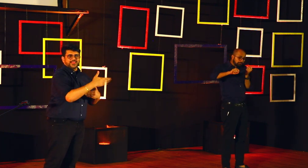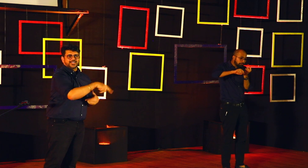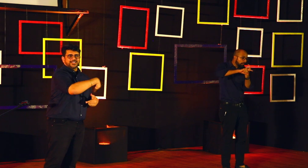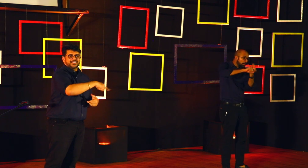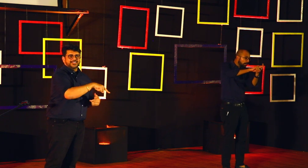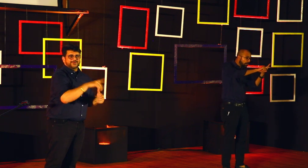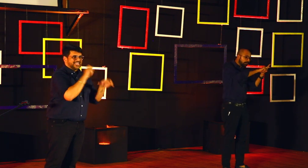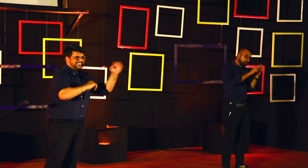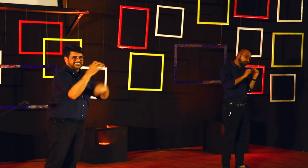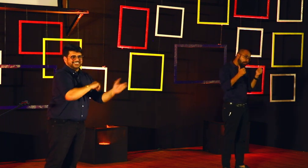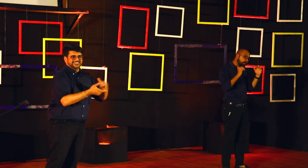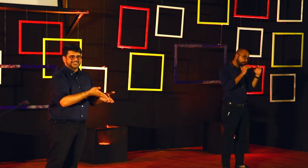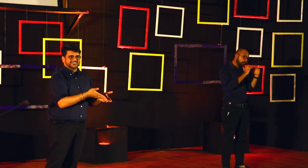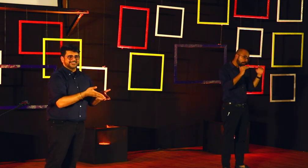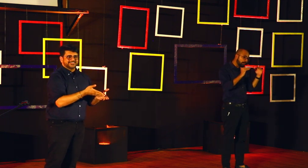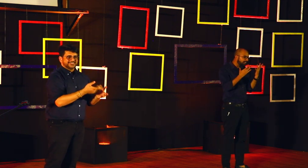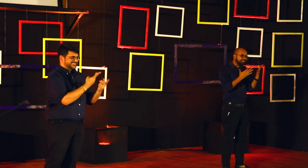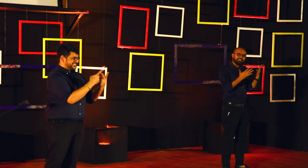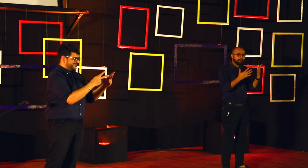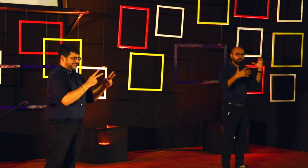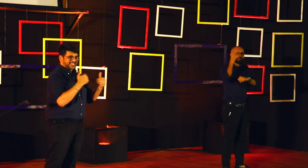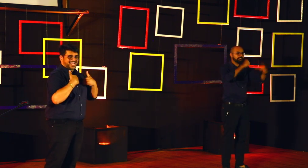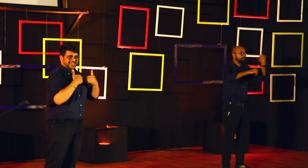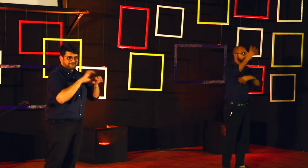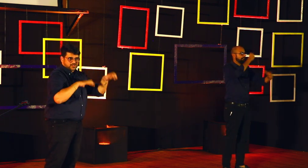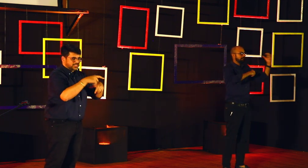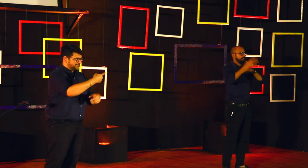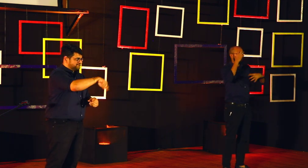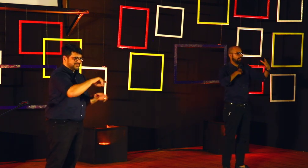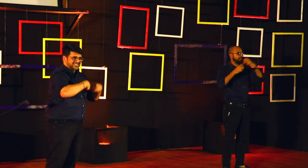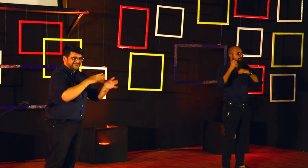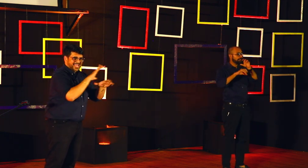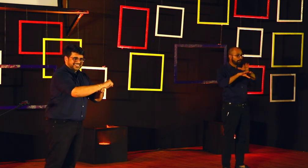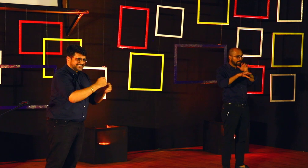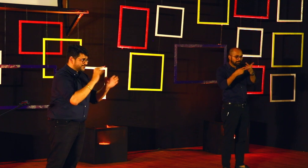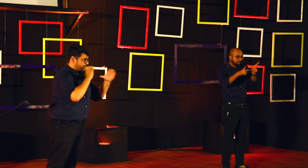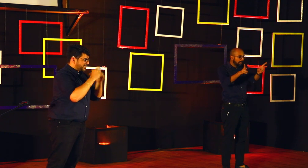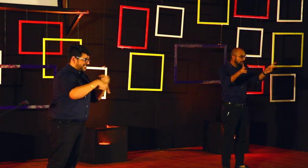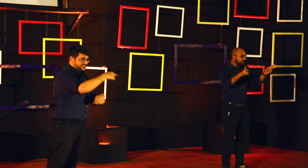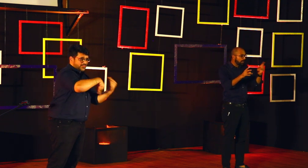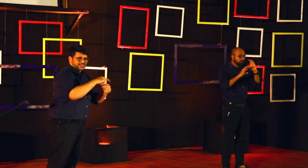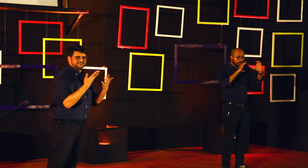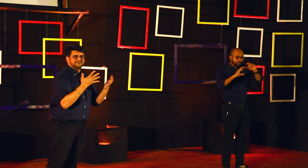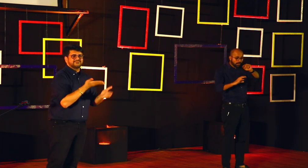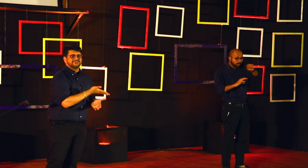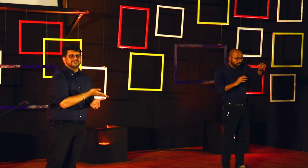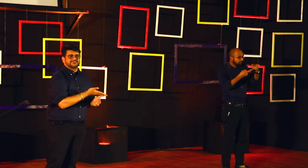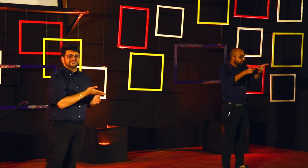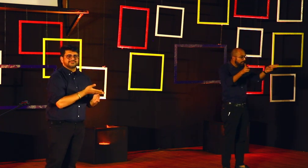The teachers would be eaten by these animals, right? All these different animals. Of course, all of them won't be able to